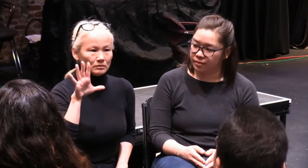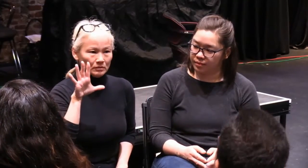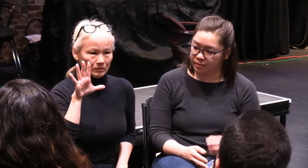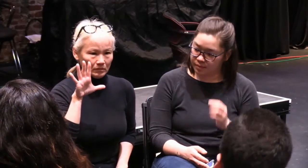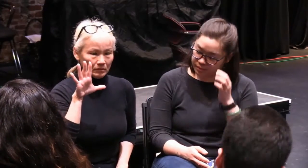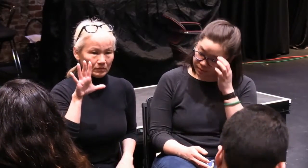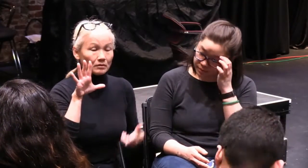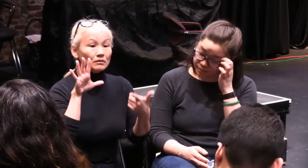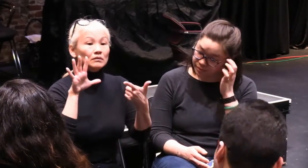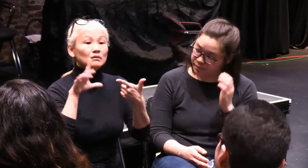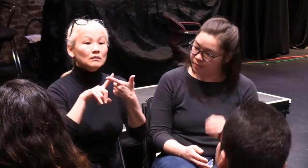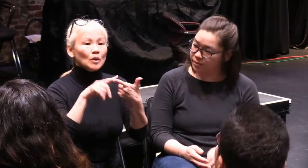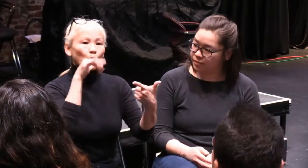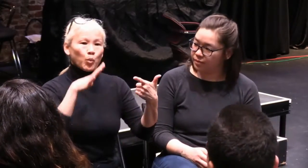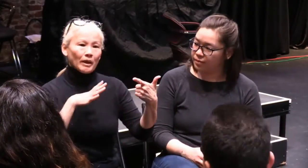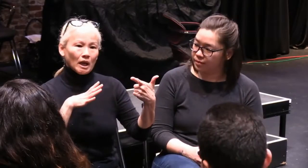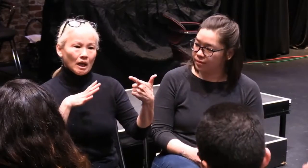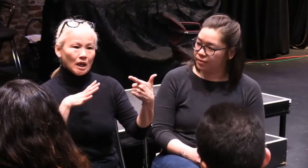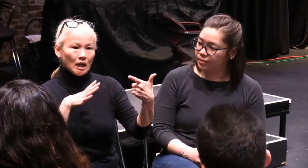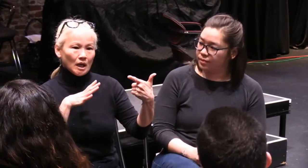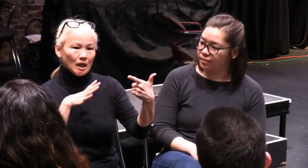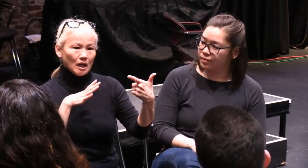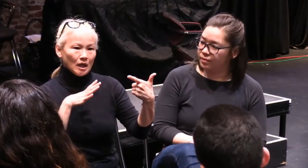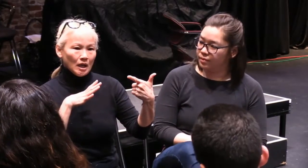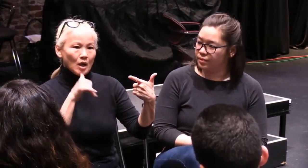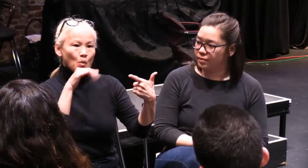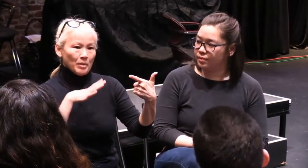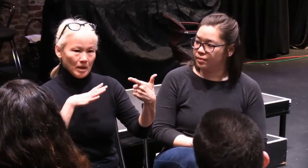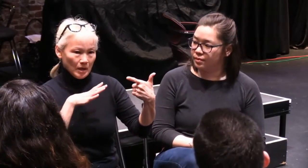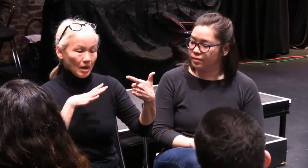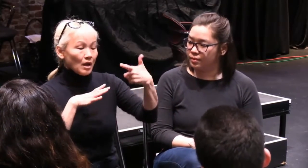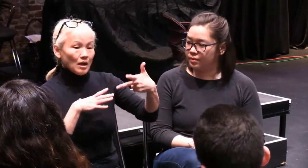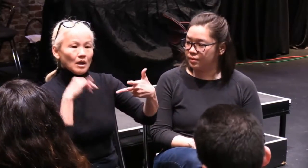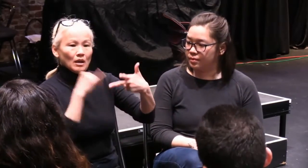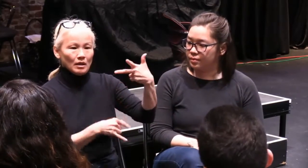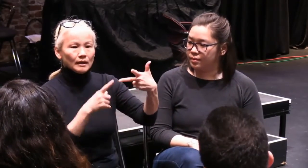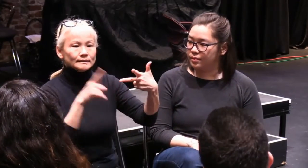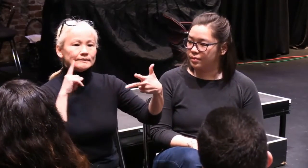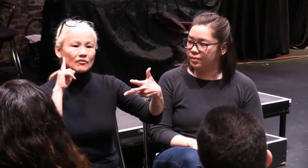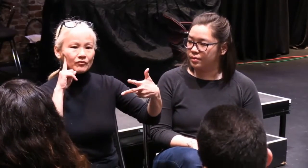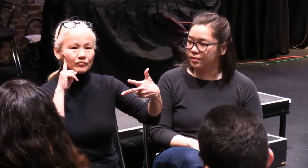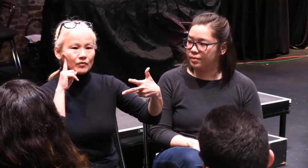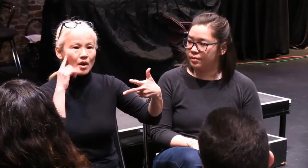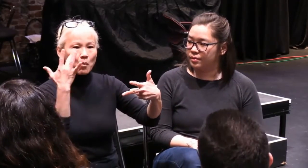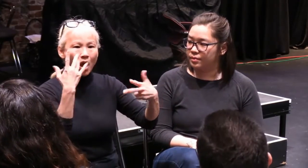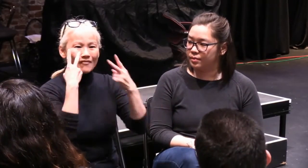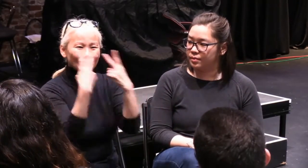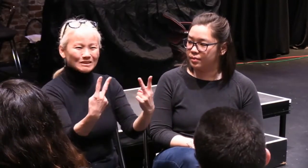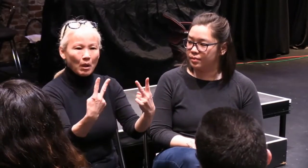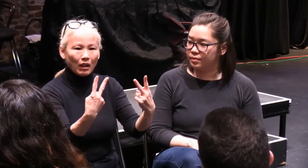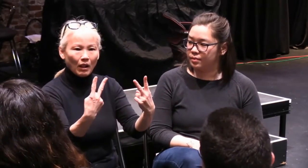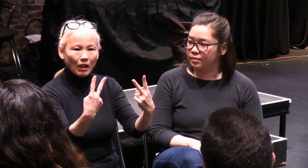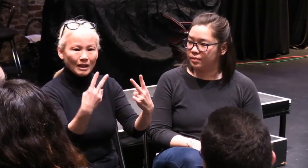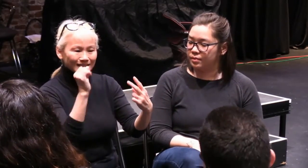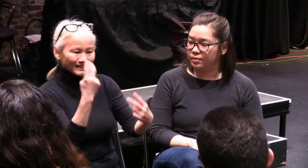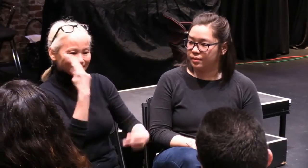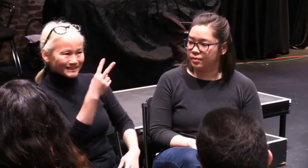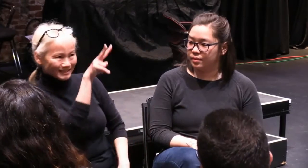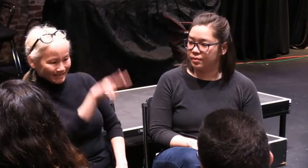The first thing that is observed about me in any encounter is first that I am Asian, of Asian descent, and that I'm a woman, and then